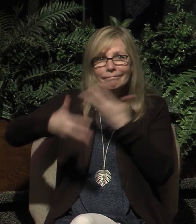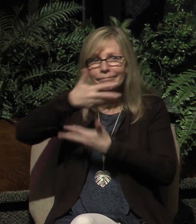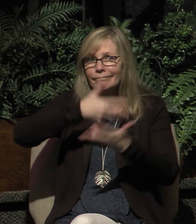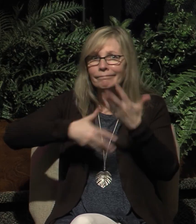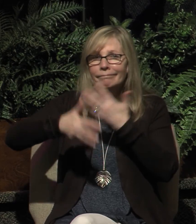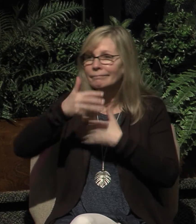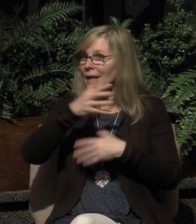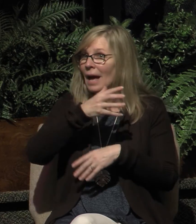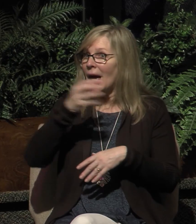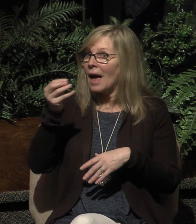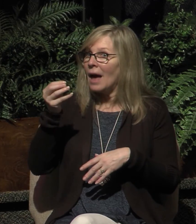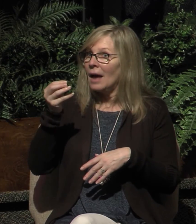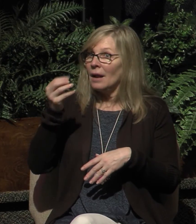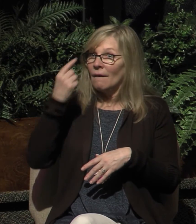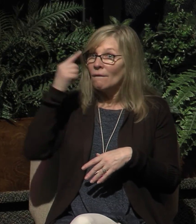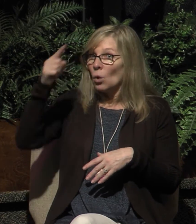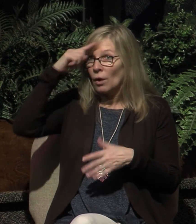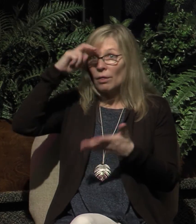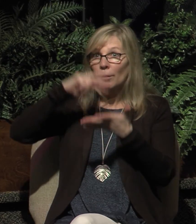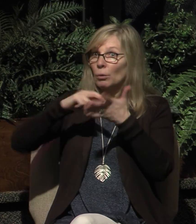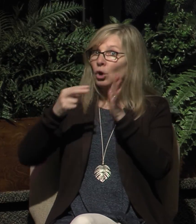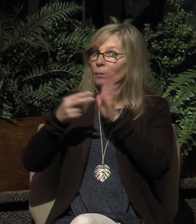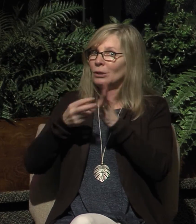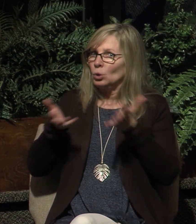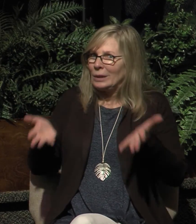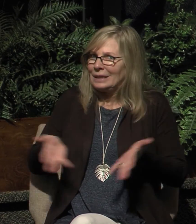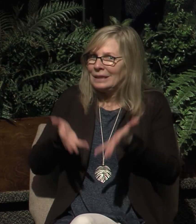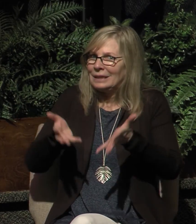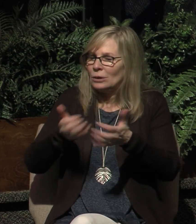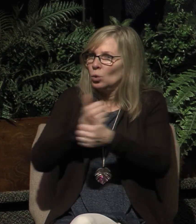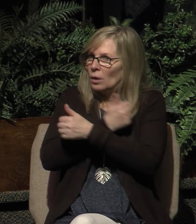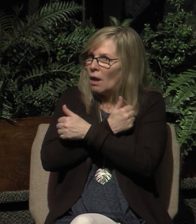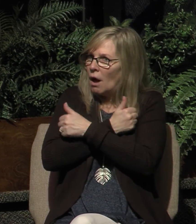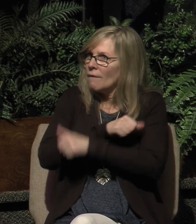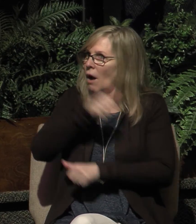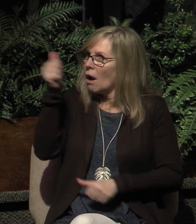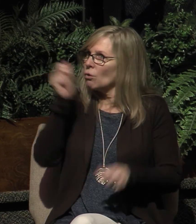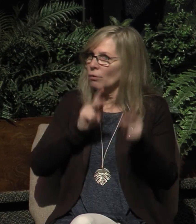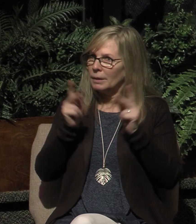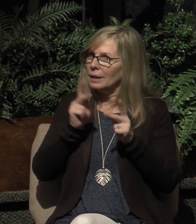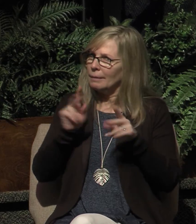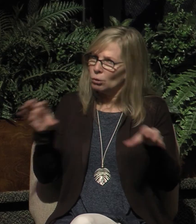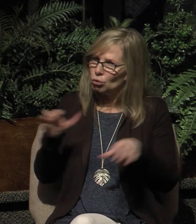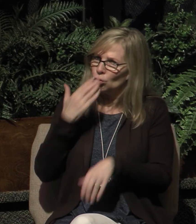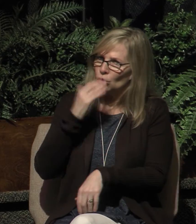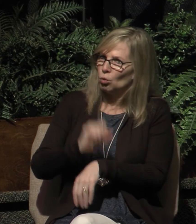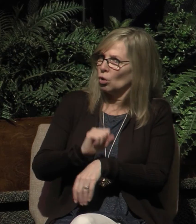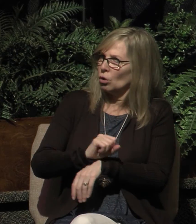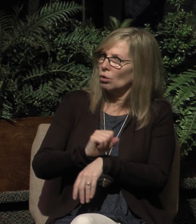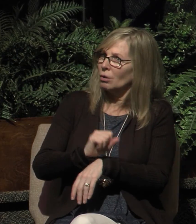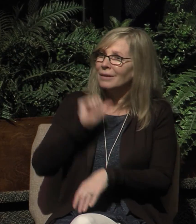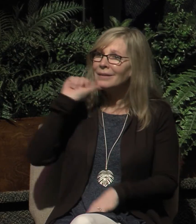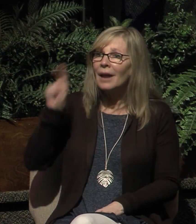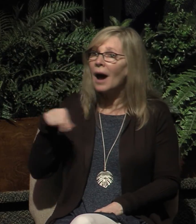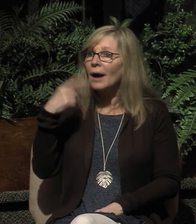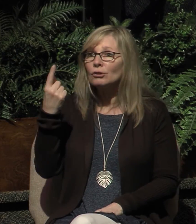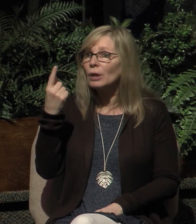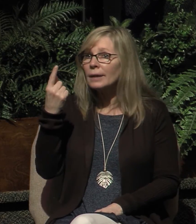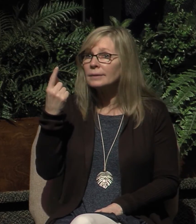them for the purpose of urging them to love others and do good deeds. It isn't just about listening to a sermon